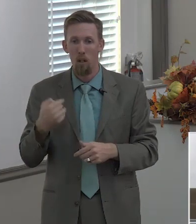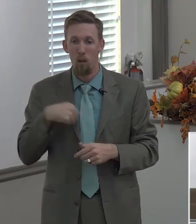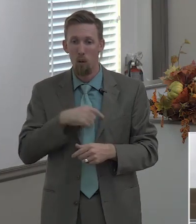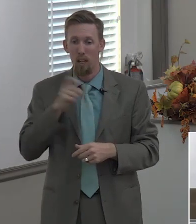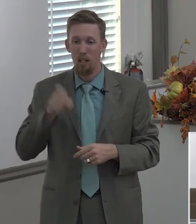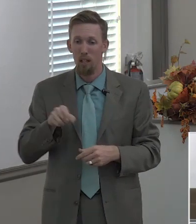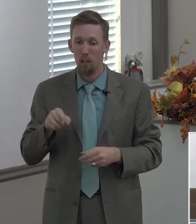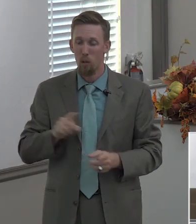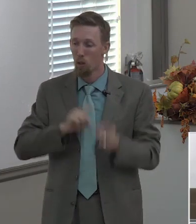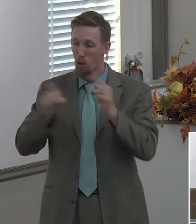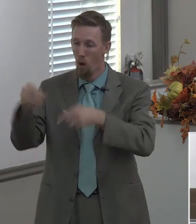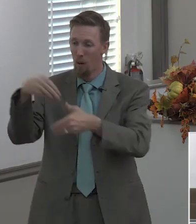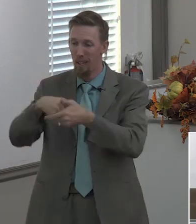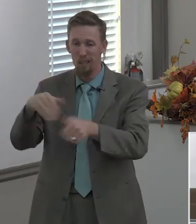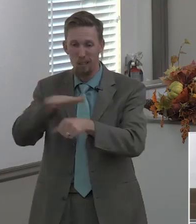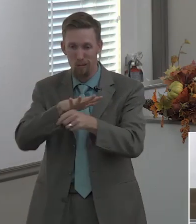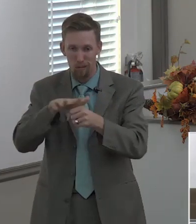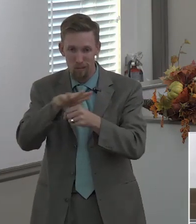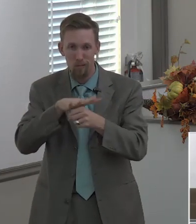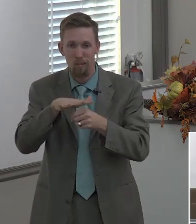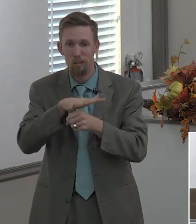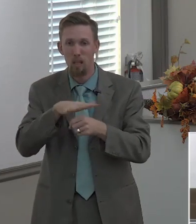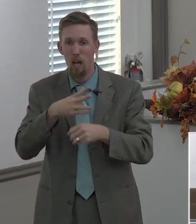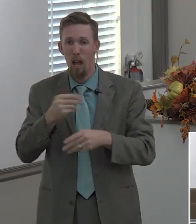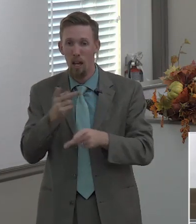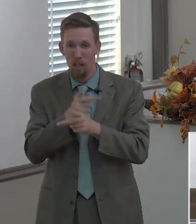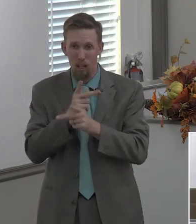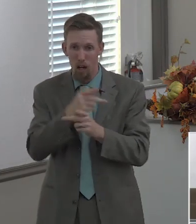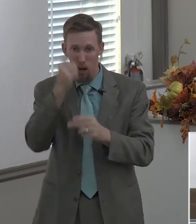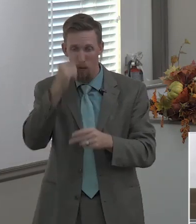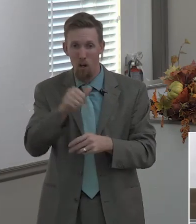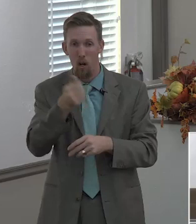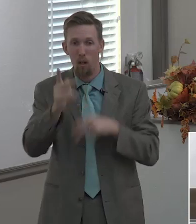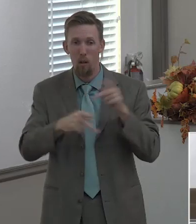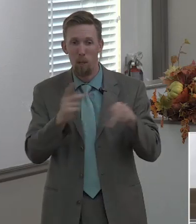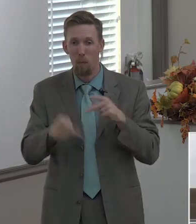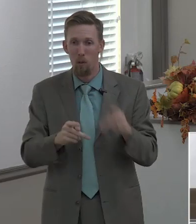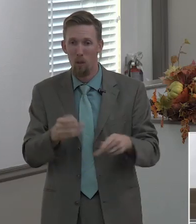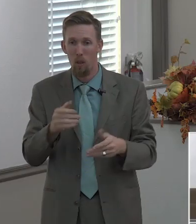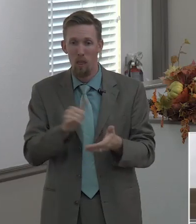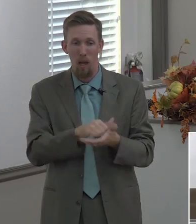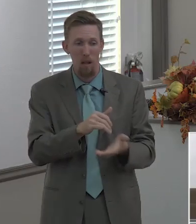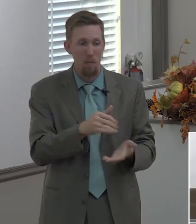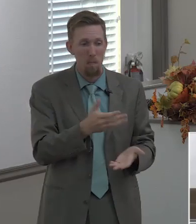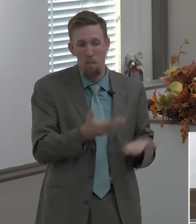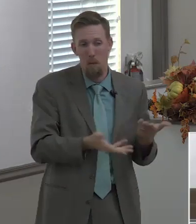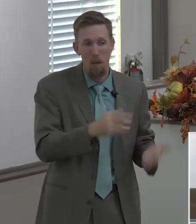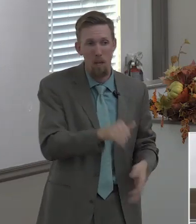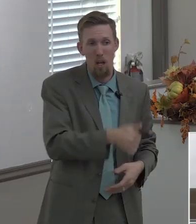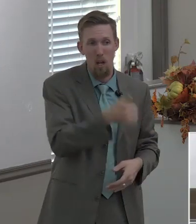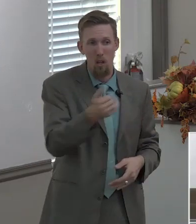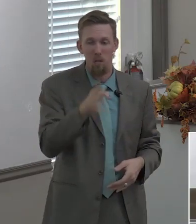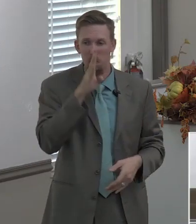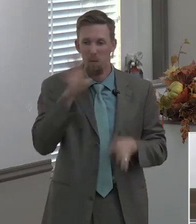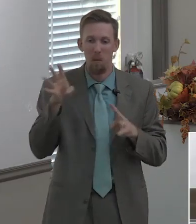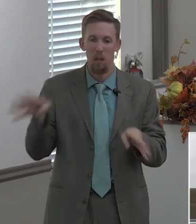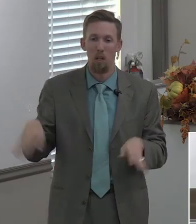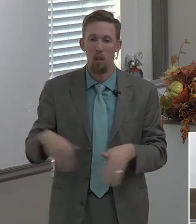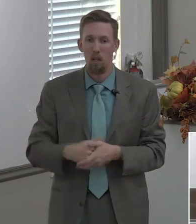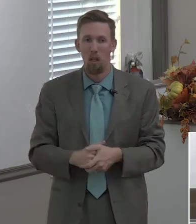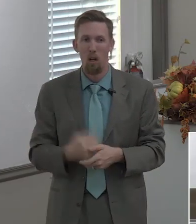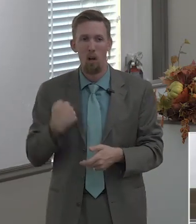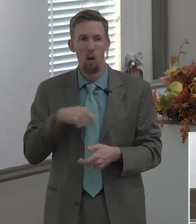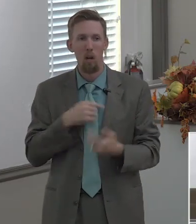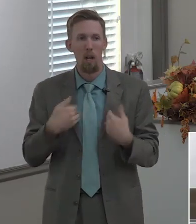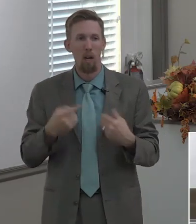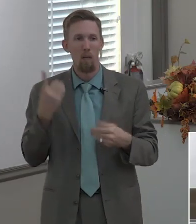to go outside these walls and we got to care for some people who maybe nobody else cares for we have a young man